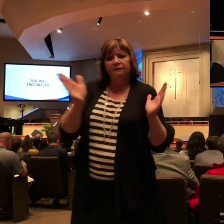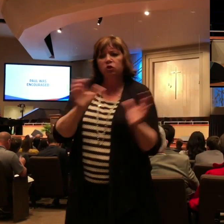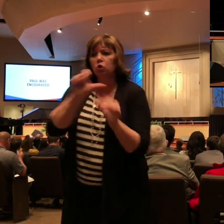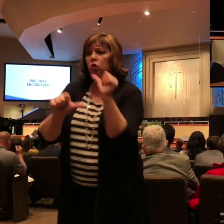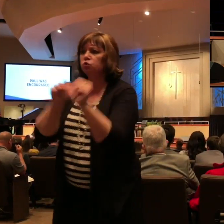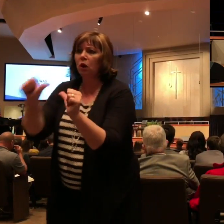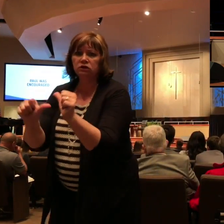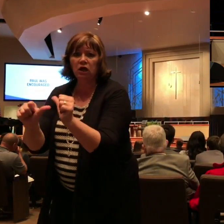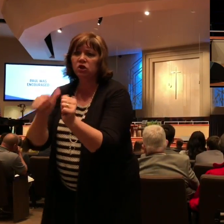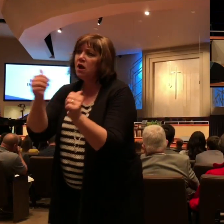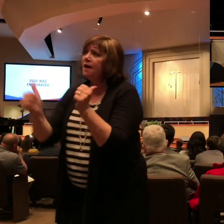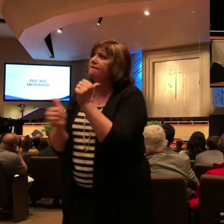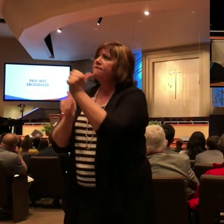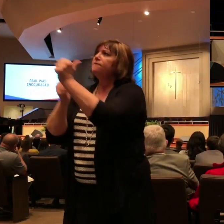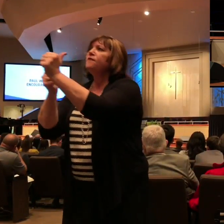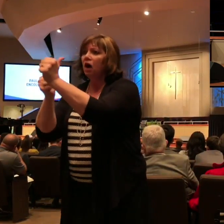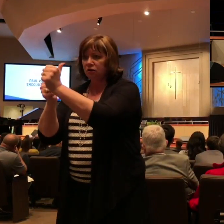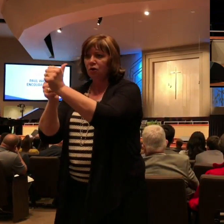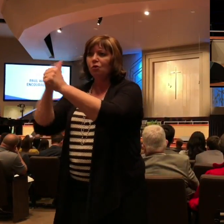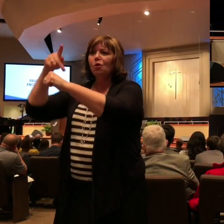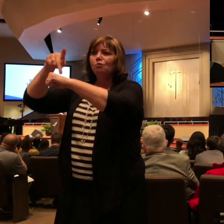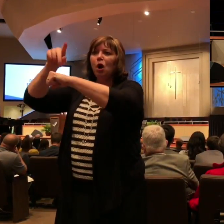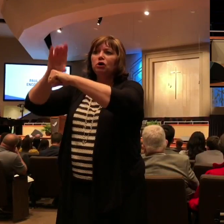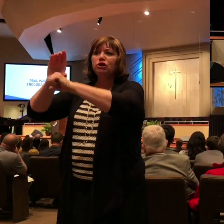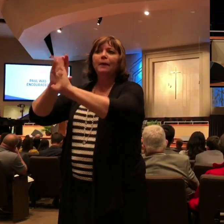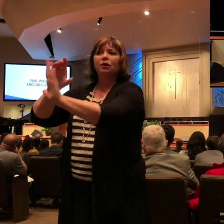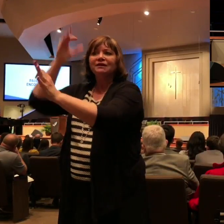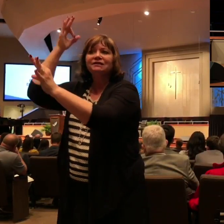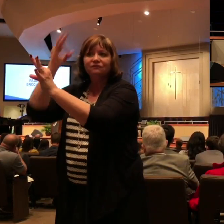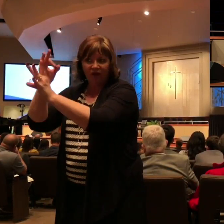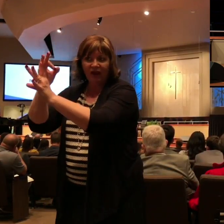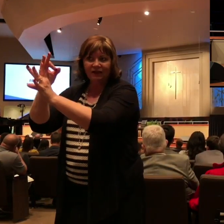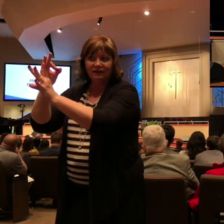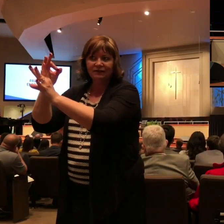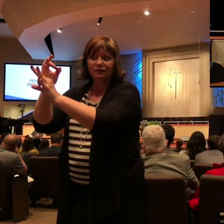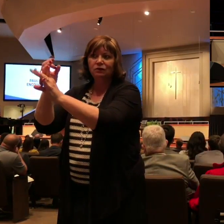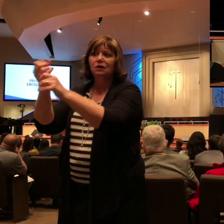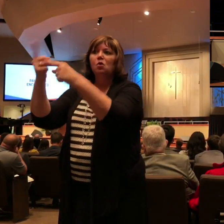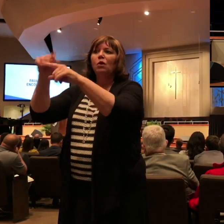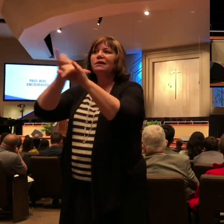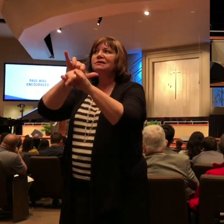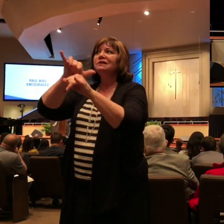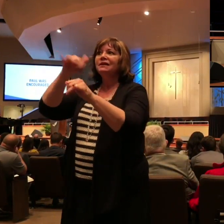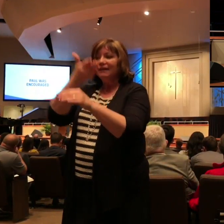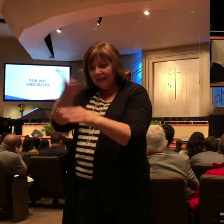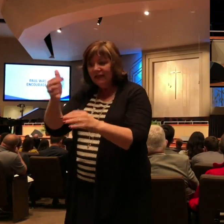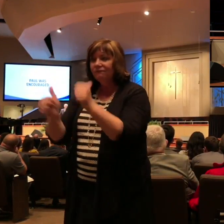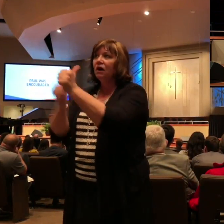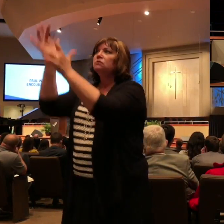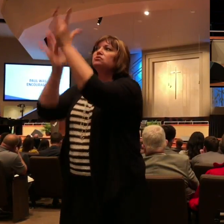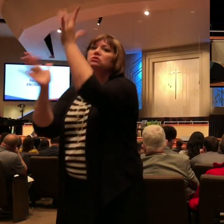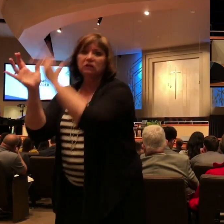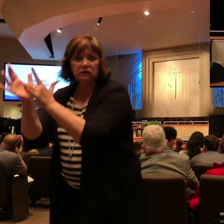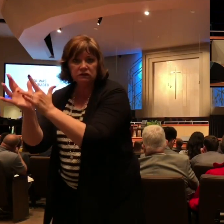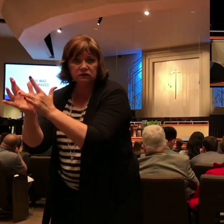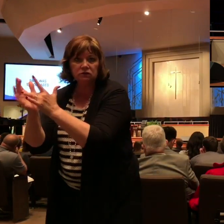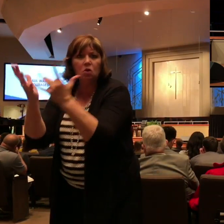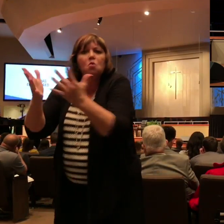and we want to follow the faith of the pastor that God has given to us. We want to be an encourager. Some were envious.